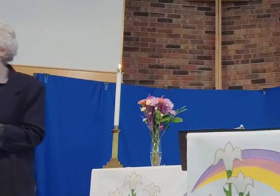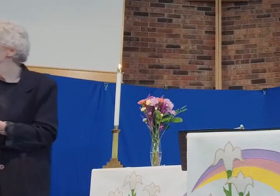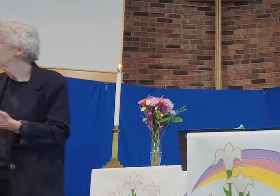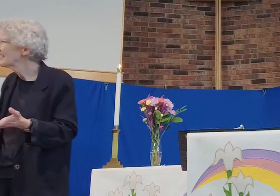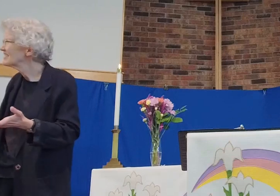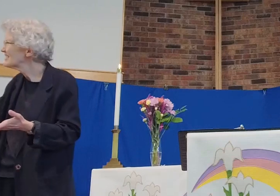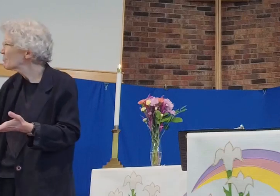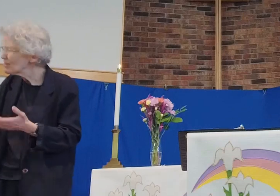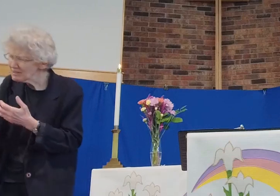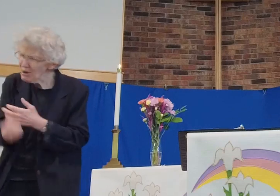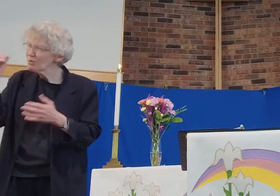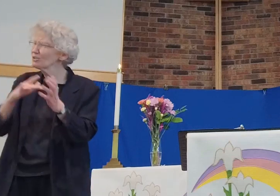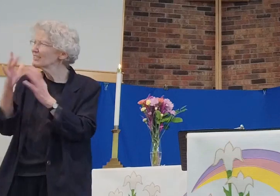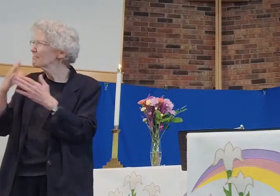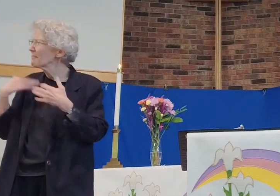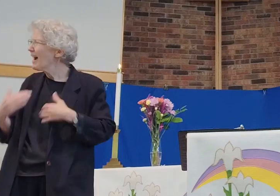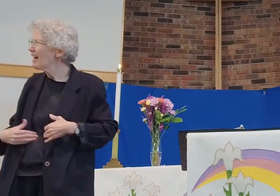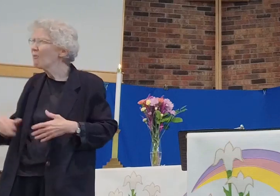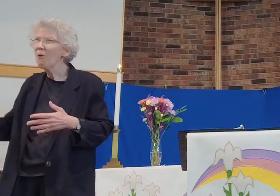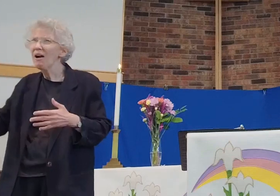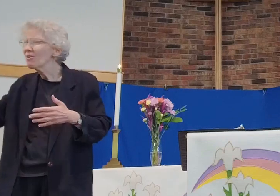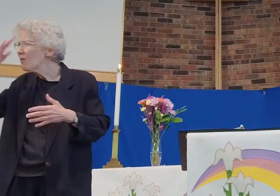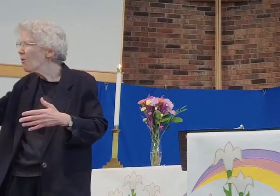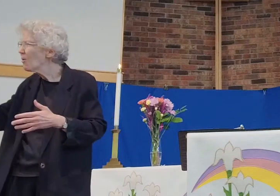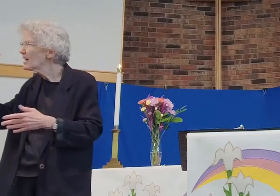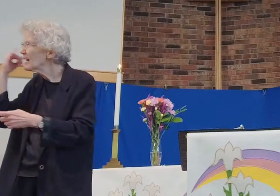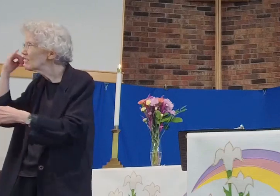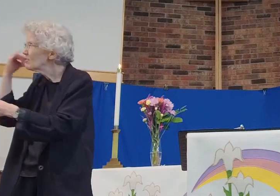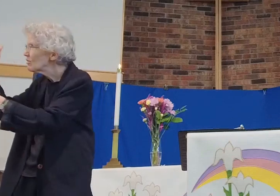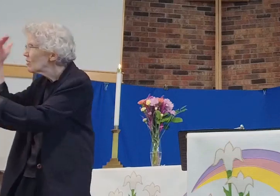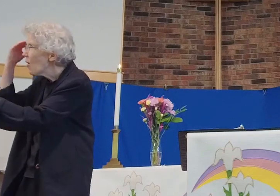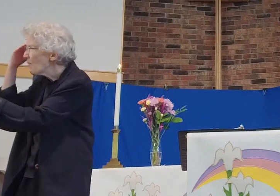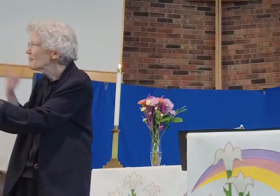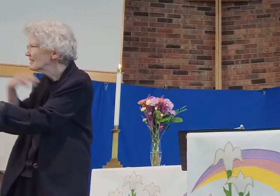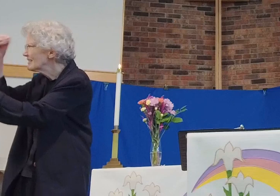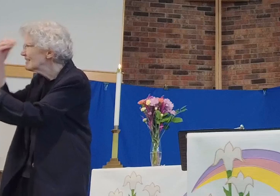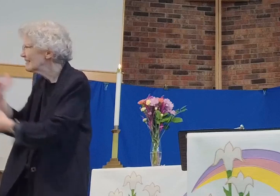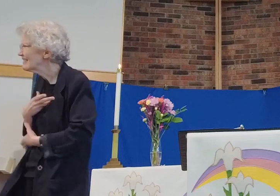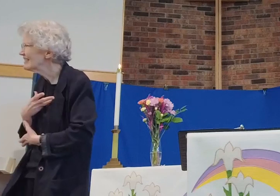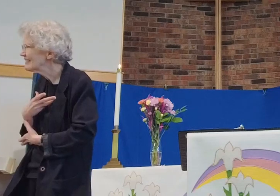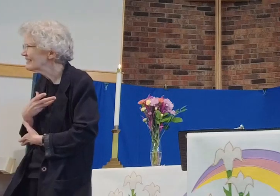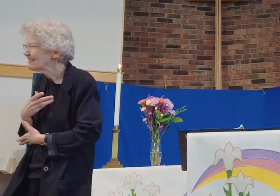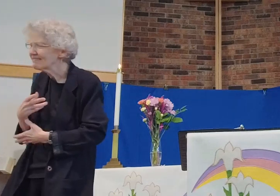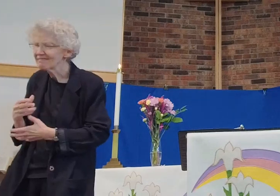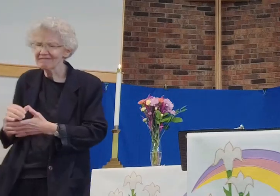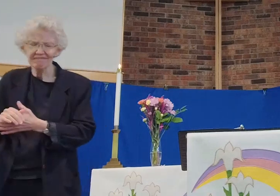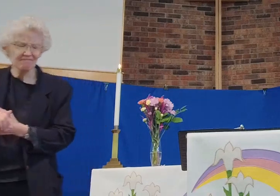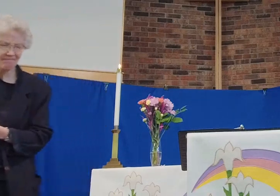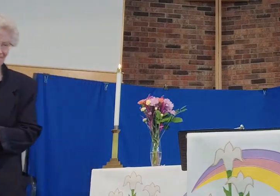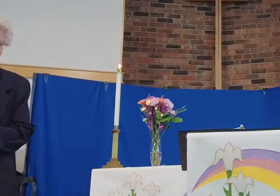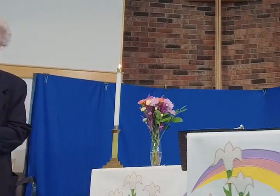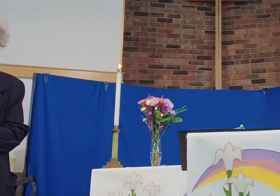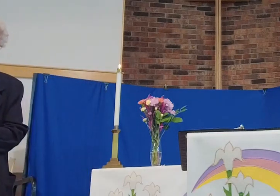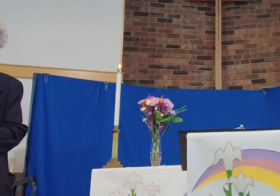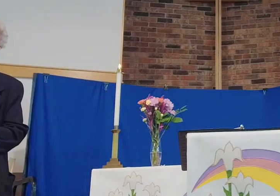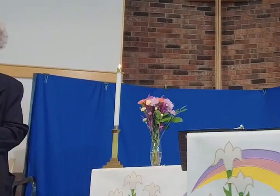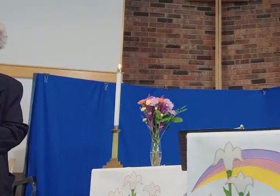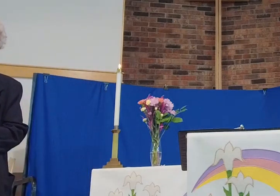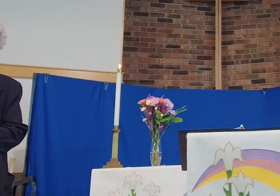Jesus asked her, why are you crying? Who are you looking for? She thought he was the gardener and said, sir, you have taken